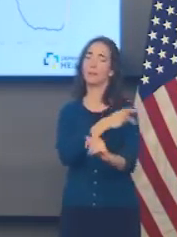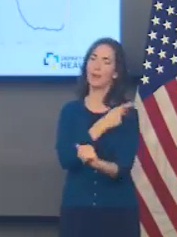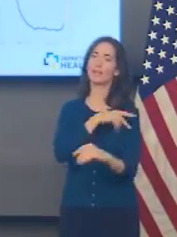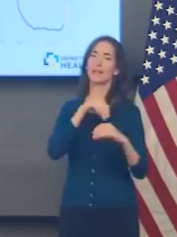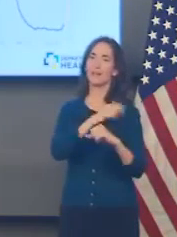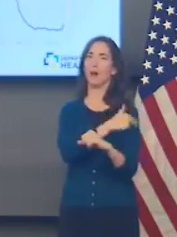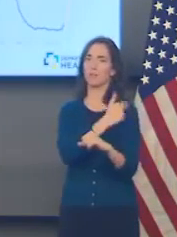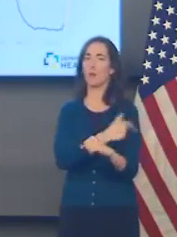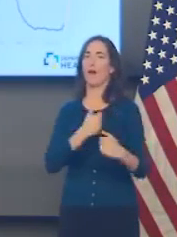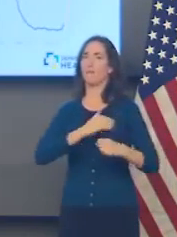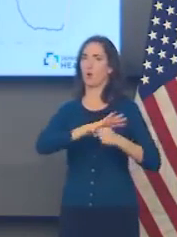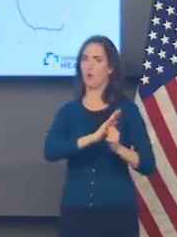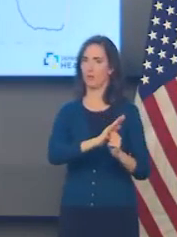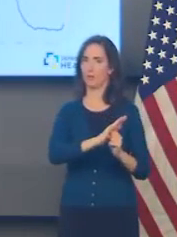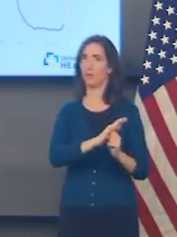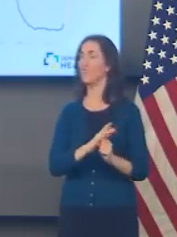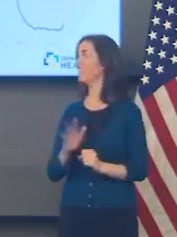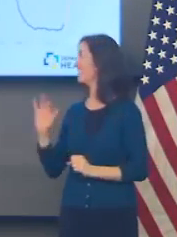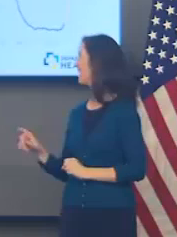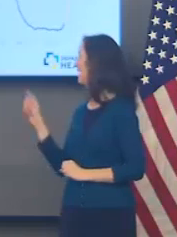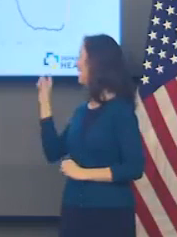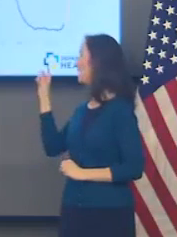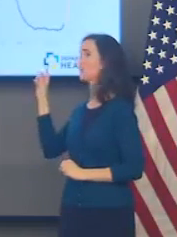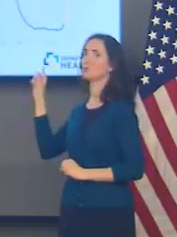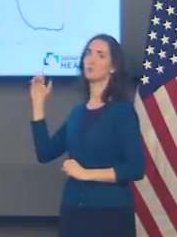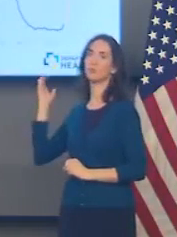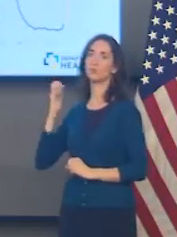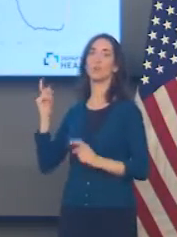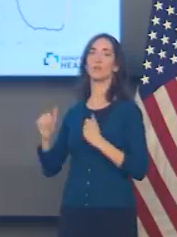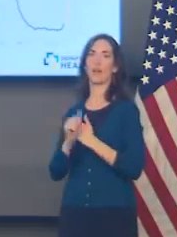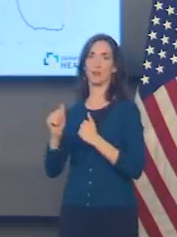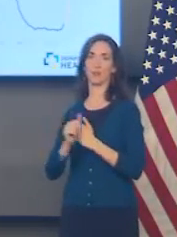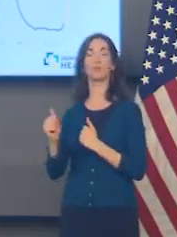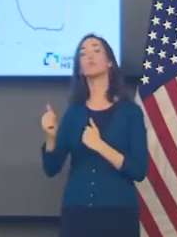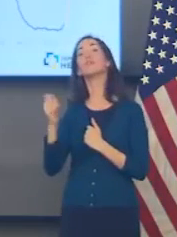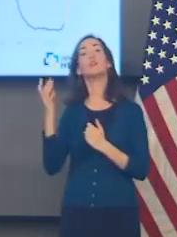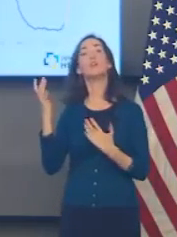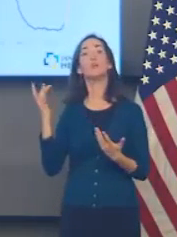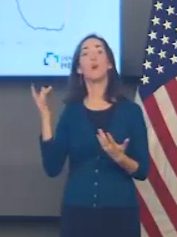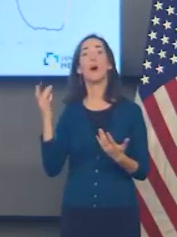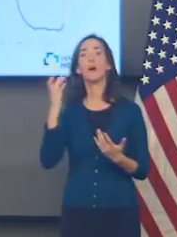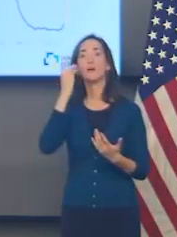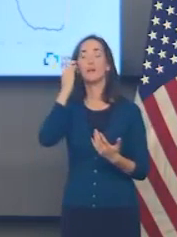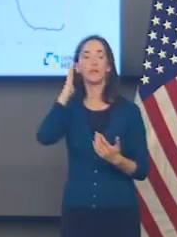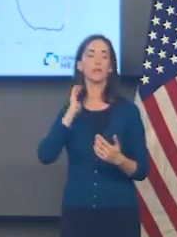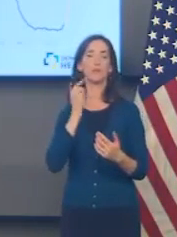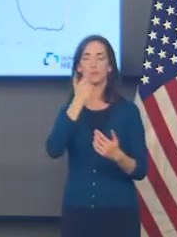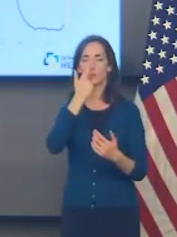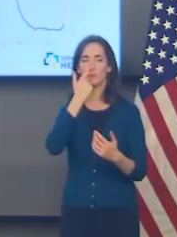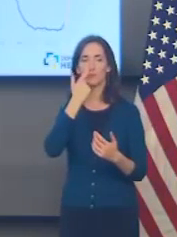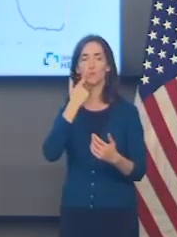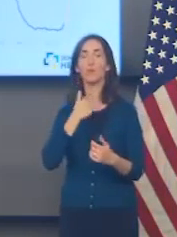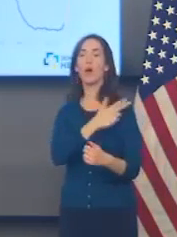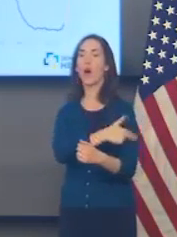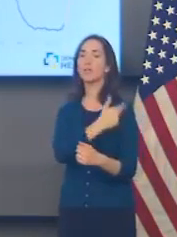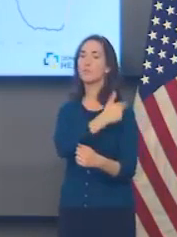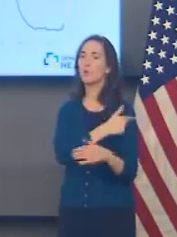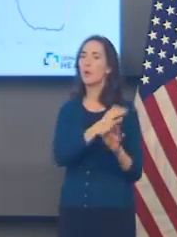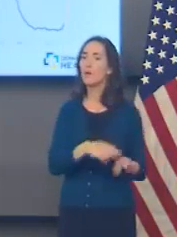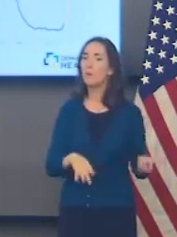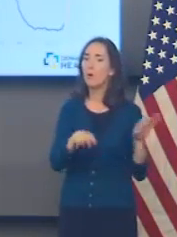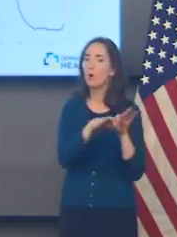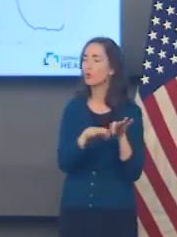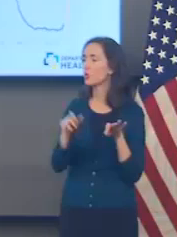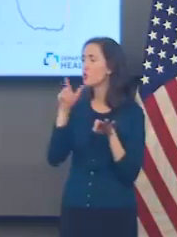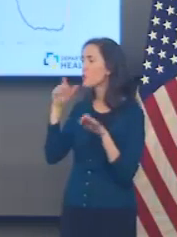on because we cannot jeopardize the ability of our hospitals to provide acute